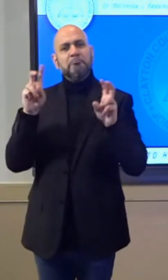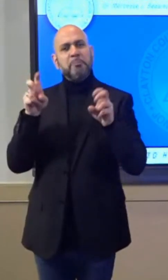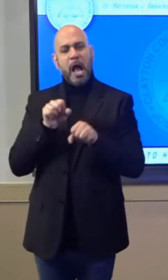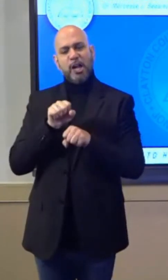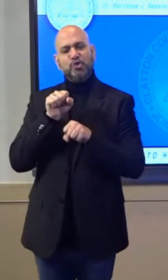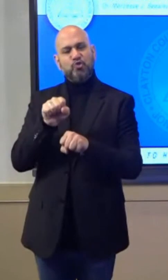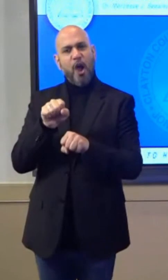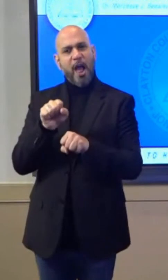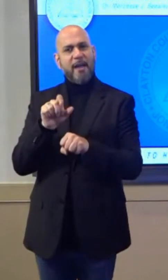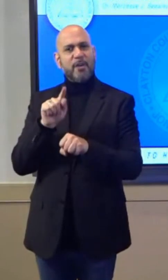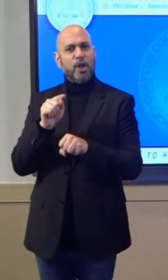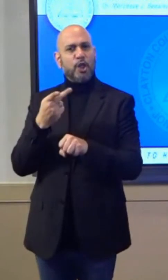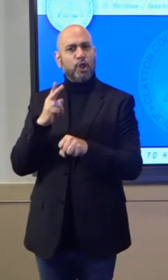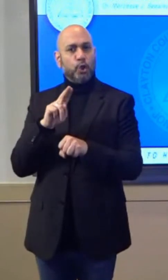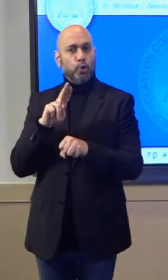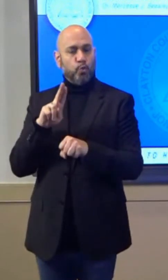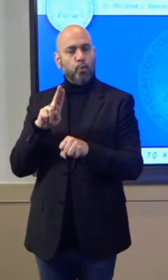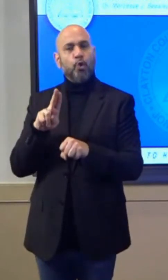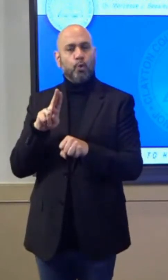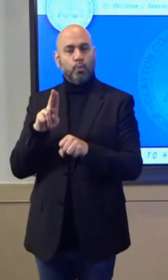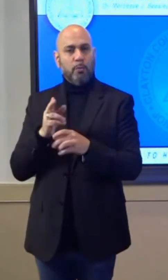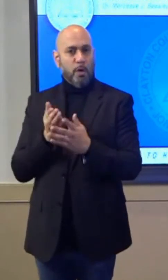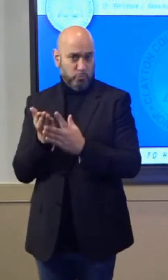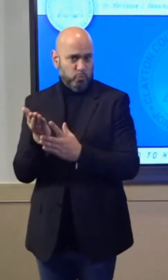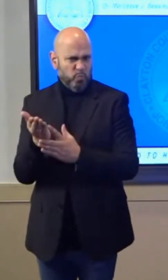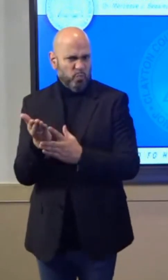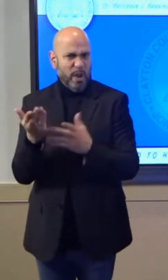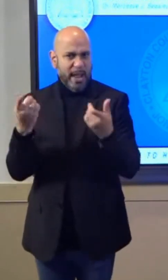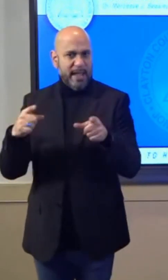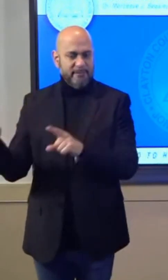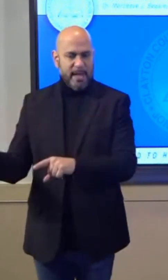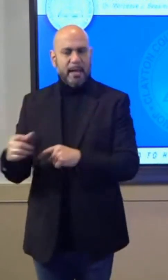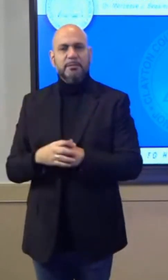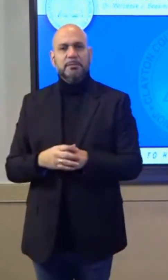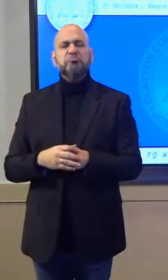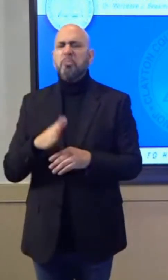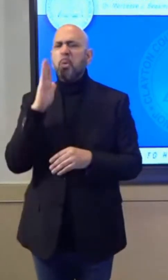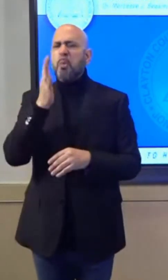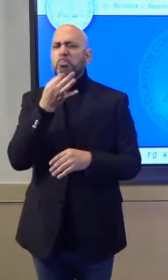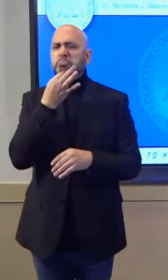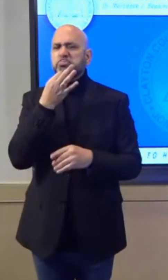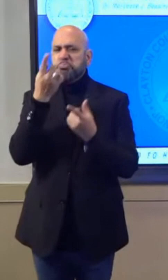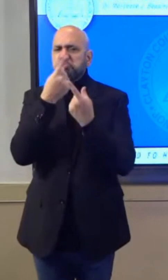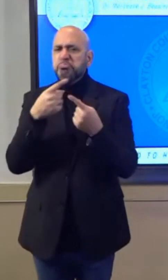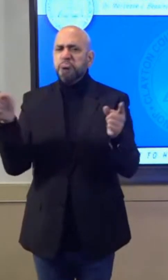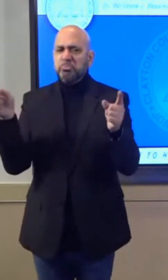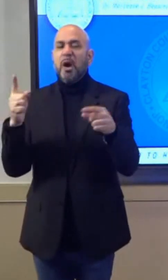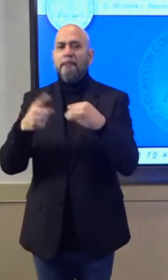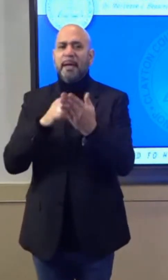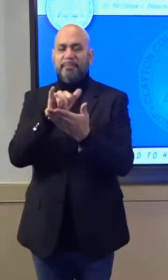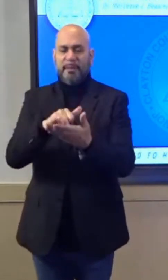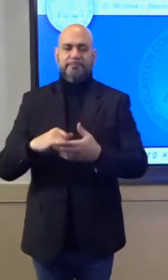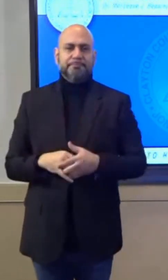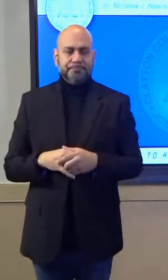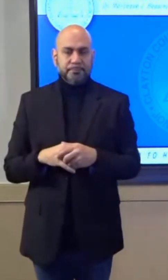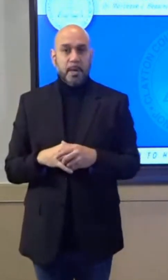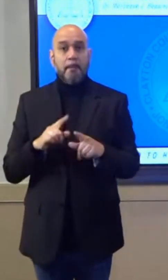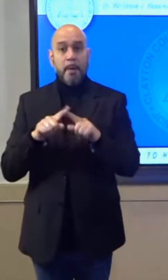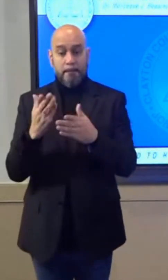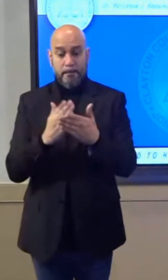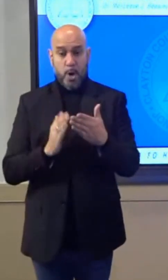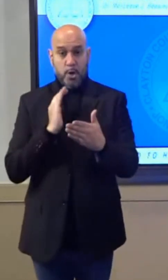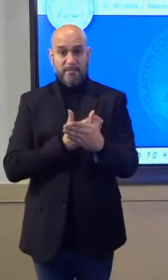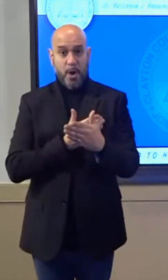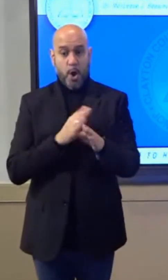Saturday the vaccine becomes available. So, more details to be announced. But a part of our reopening